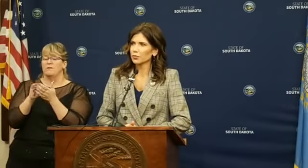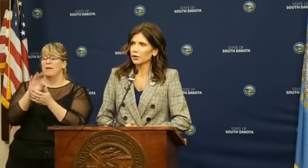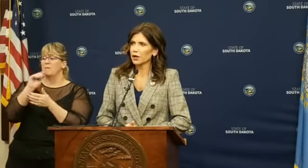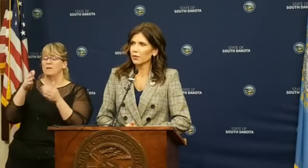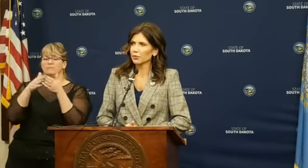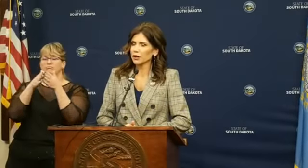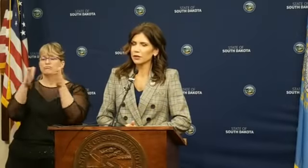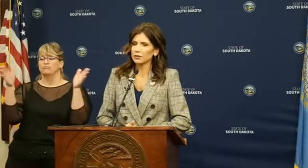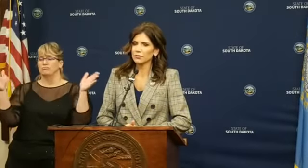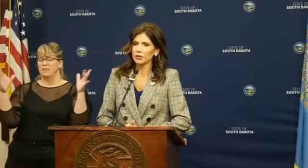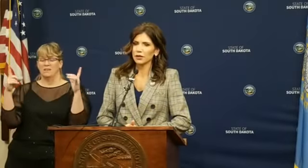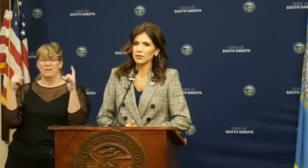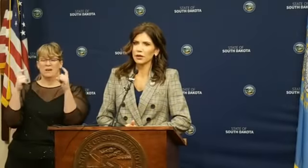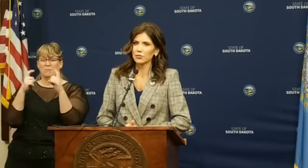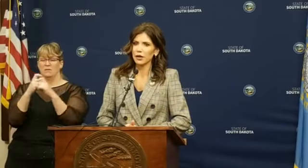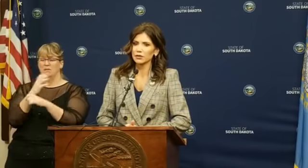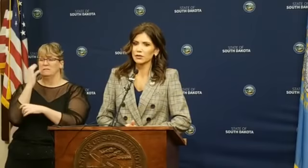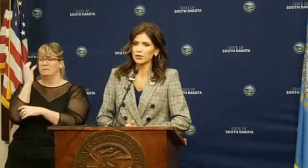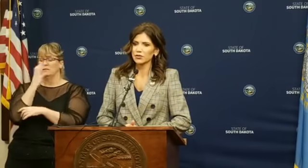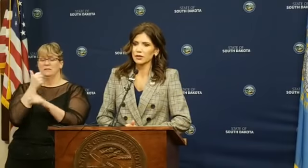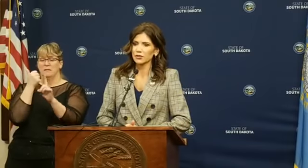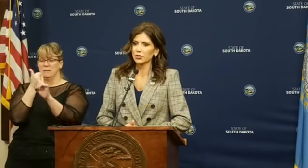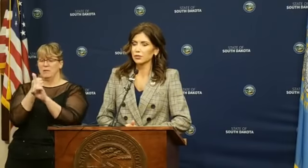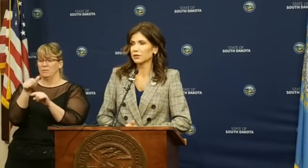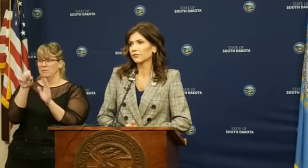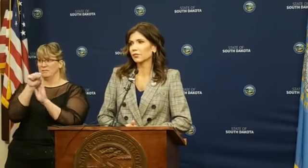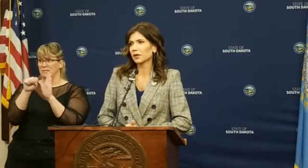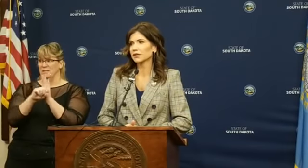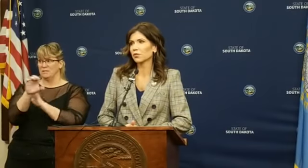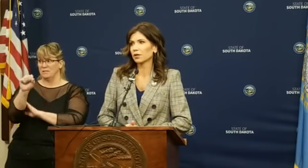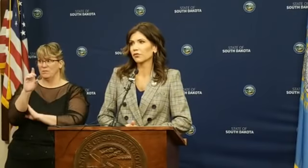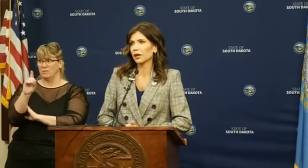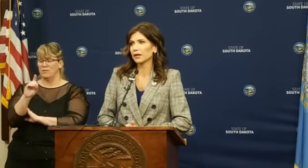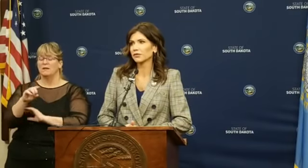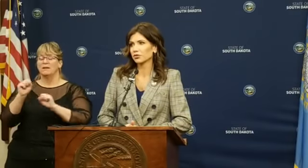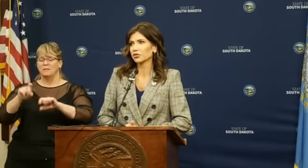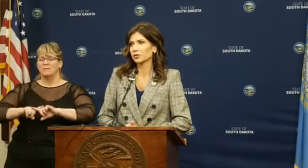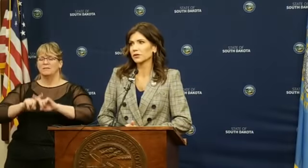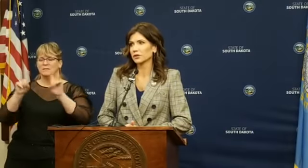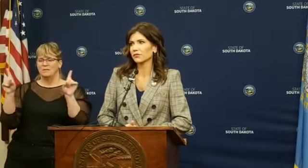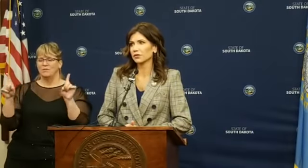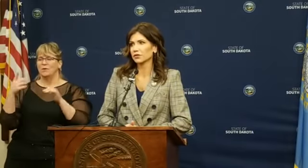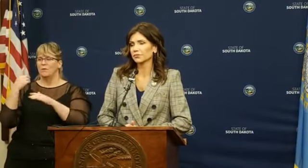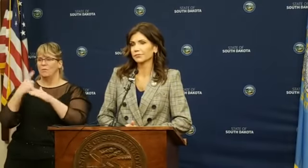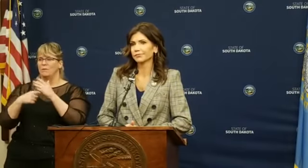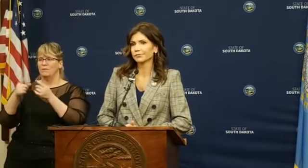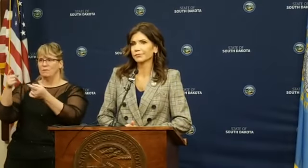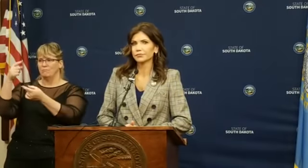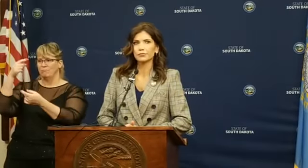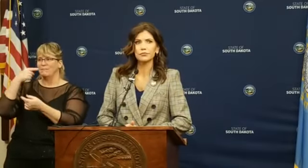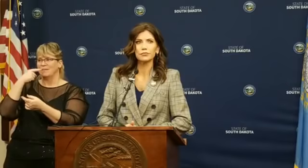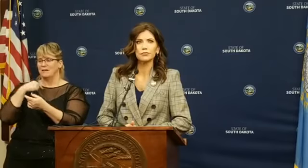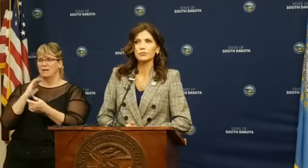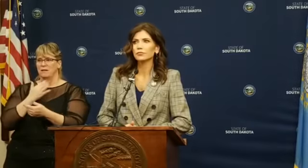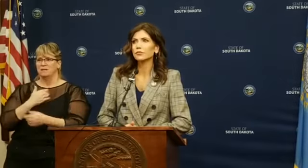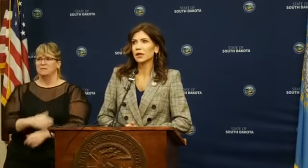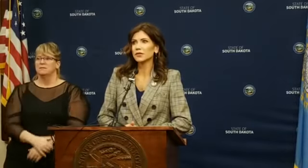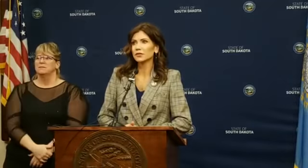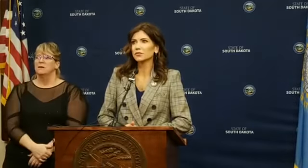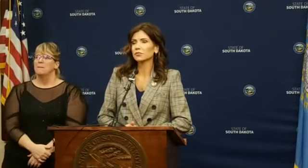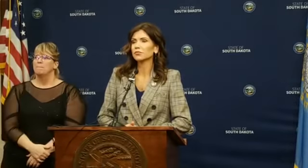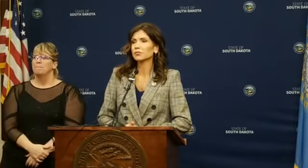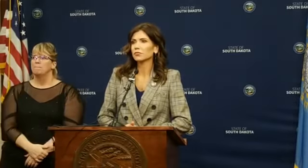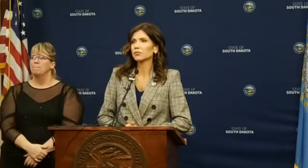broad and pretty complicated. And the impact on our state could be different based on whatever guidance Treasury does give us. Governor Nall.